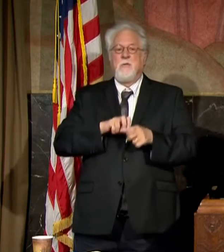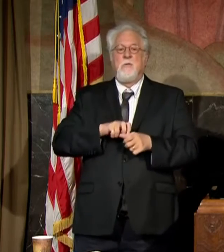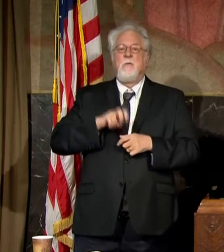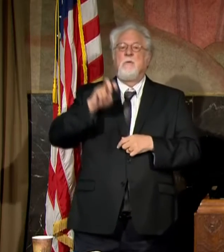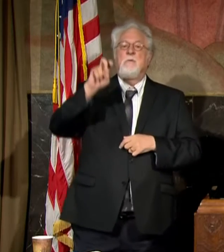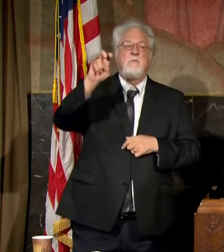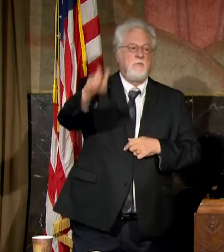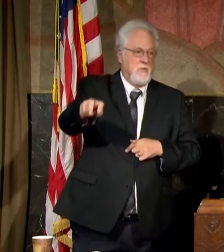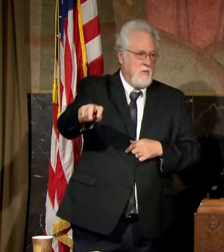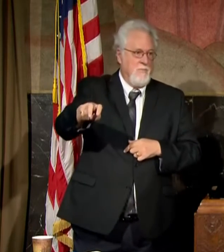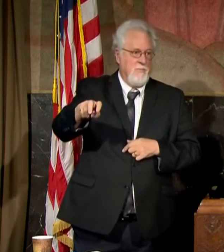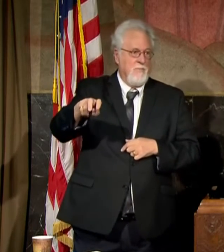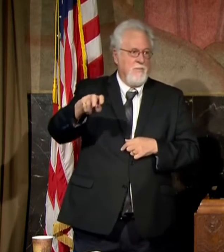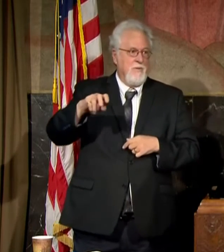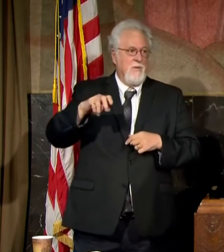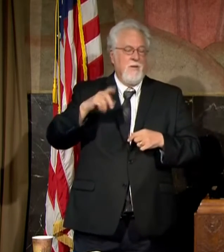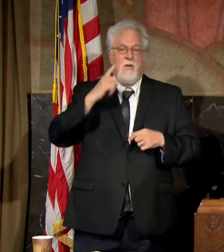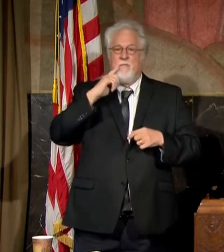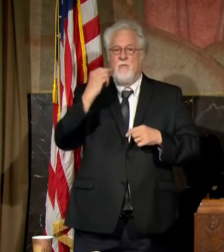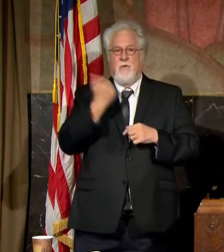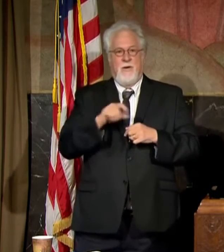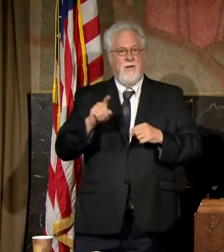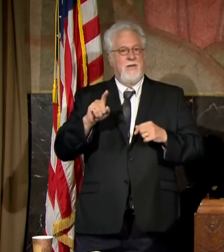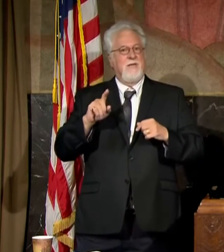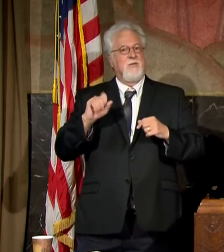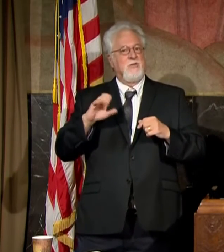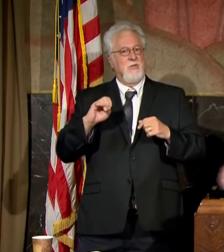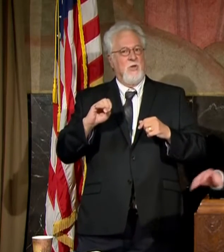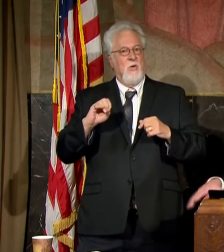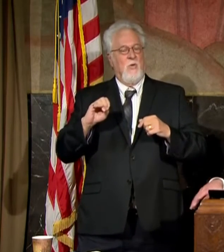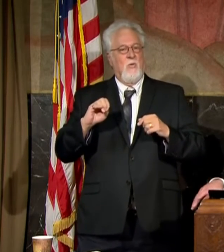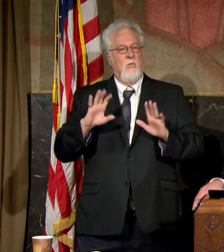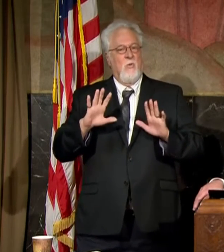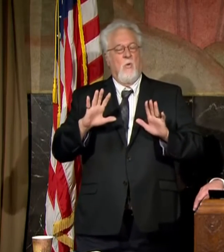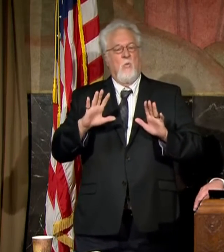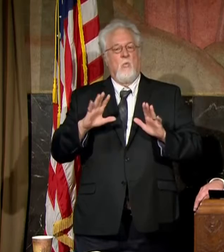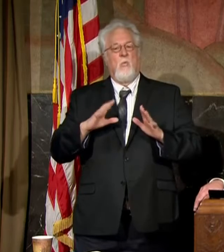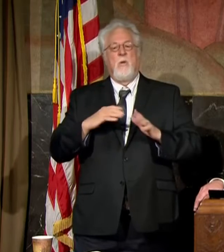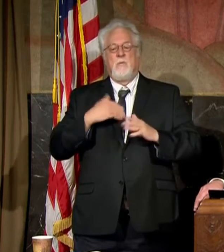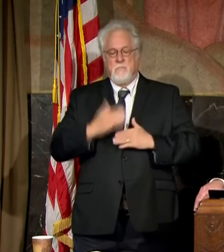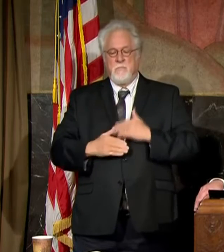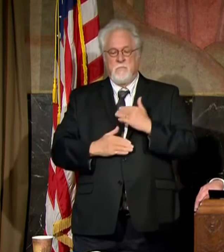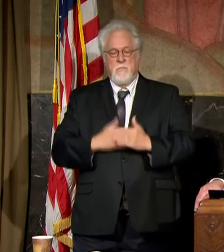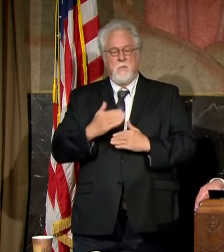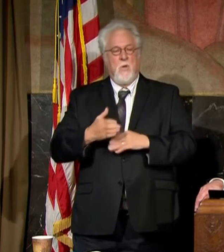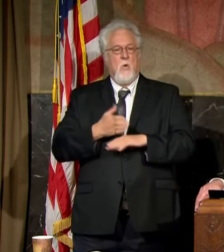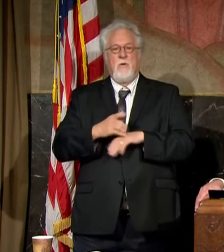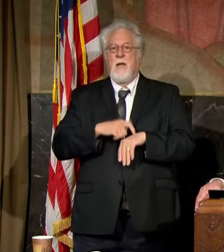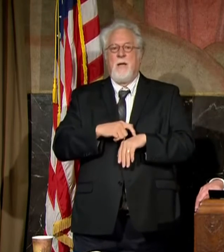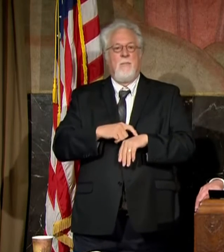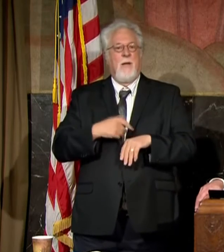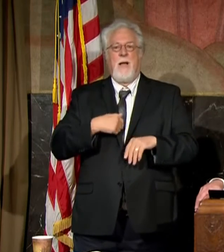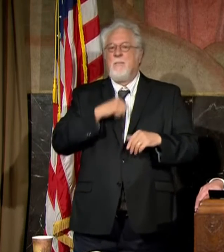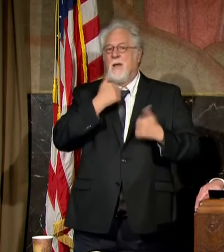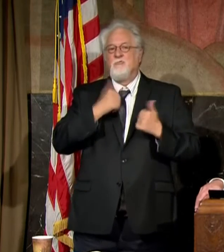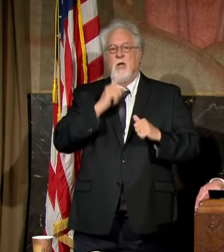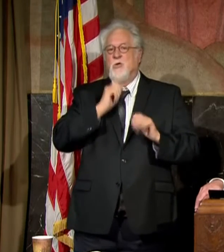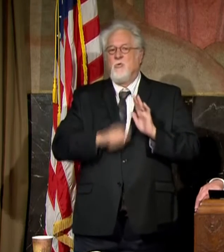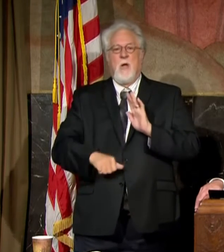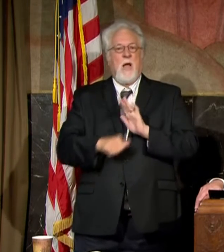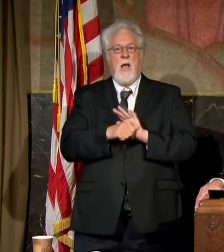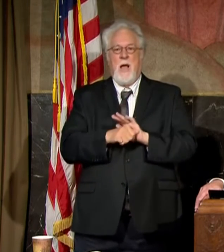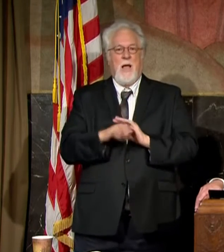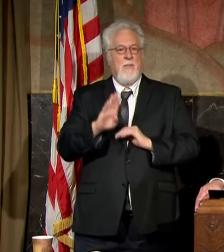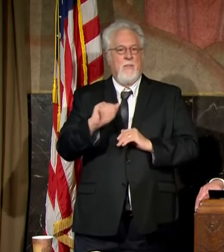my skis on this, and so this is going to play out over time. It's not as if I'm trying to hide the ball from